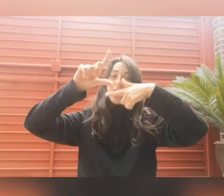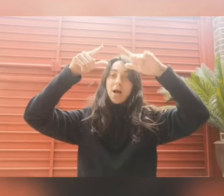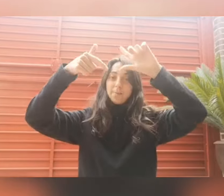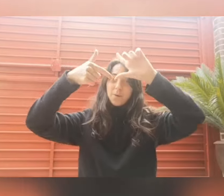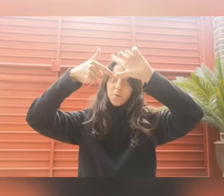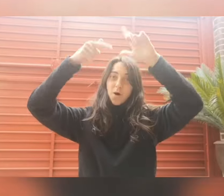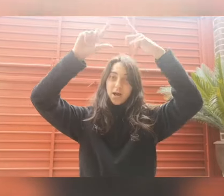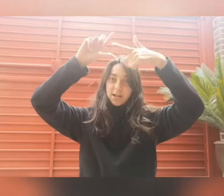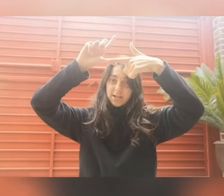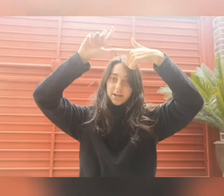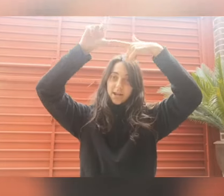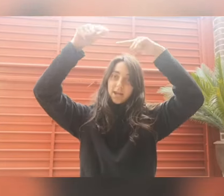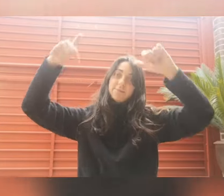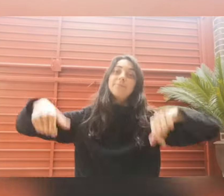up the spout at Thane.